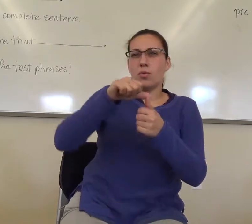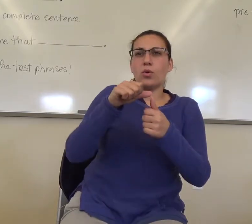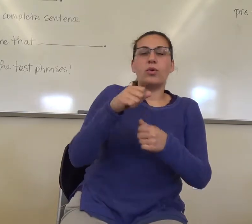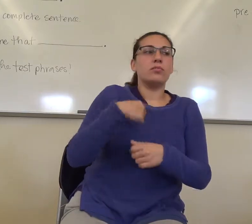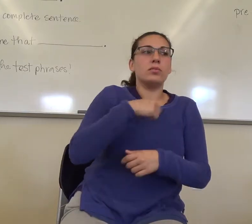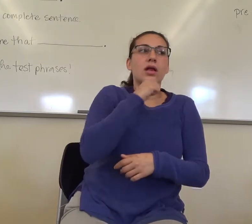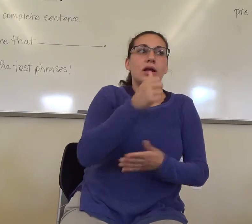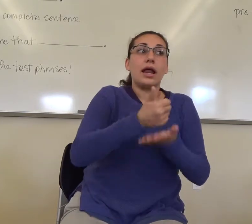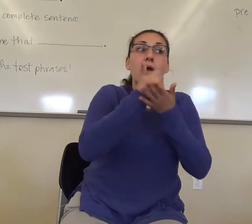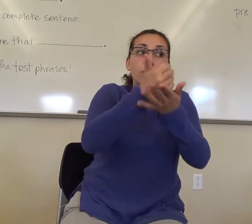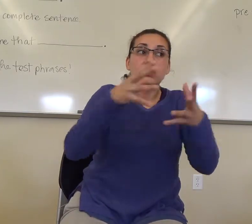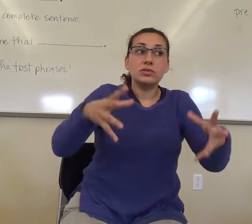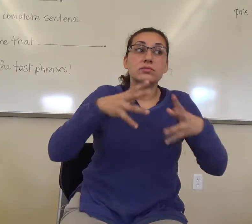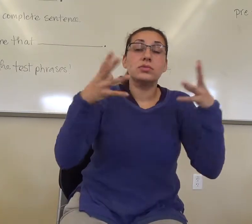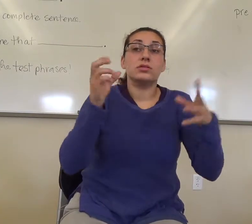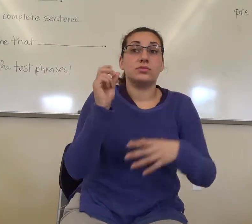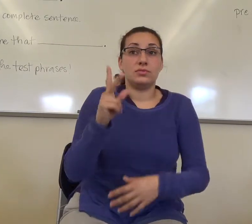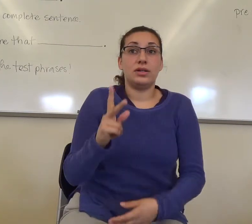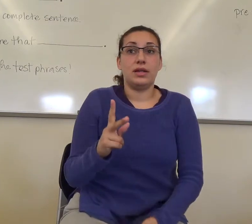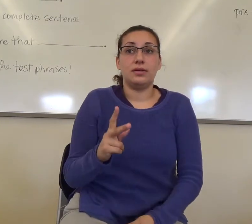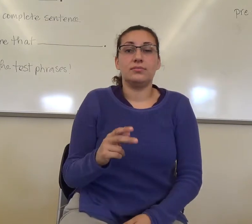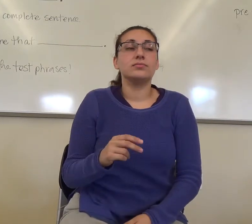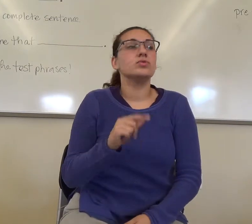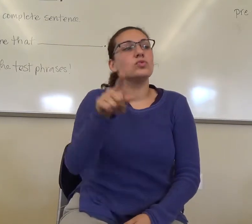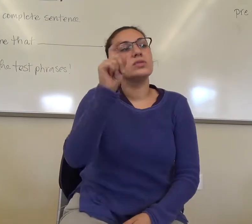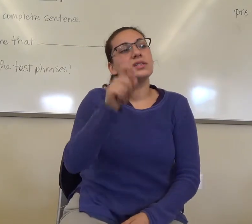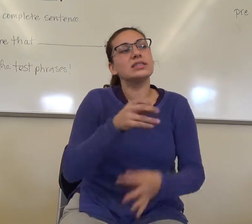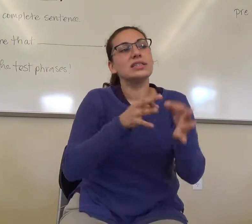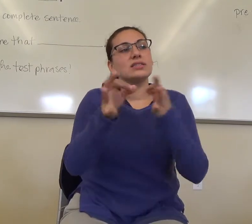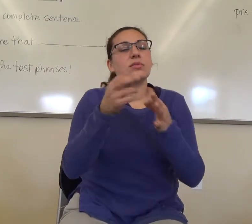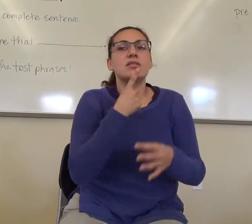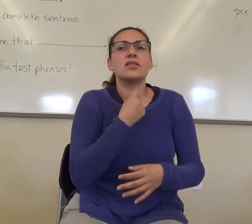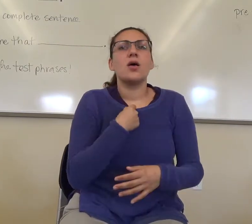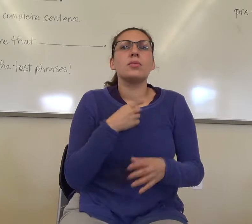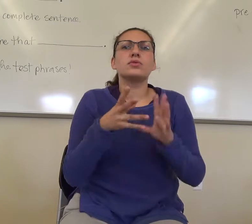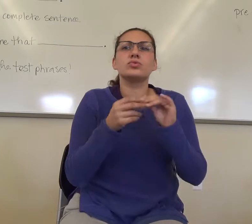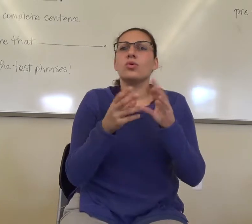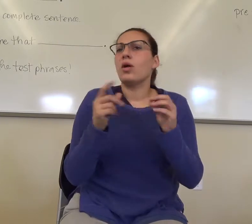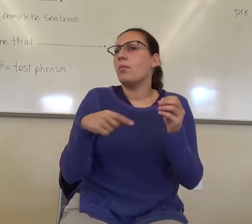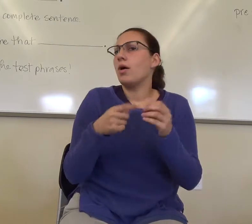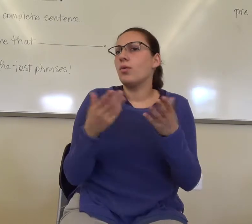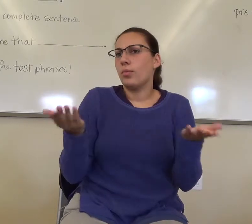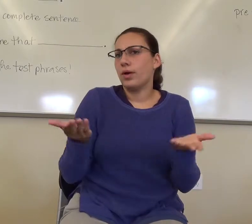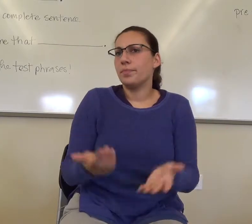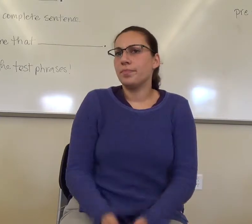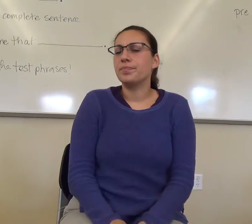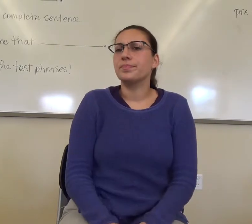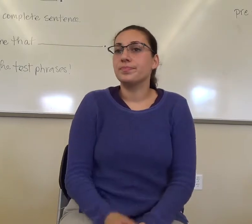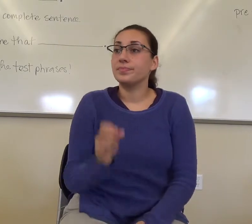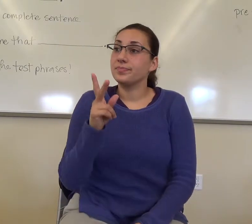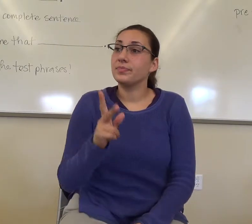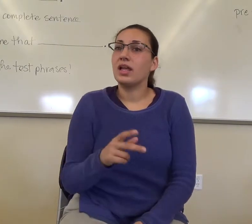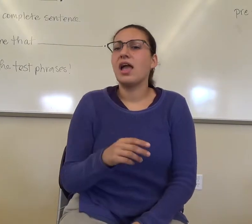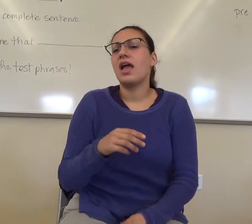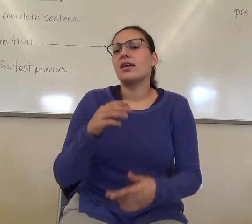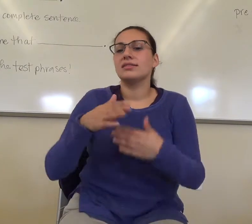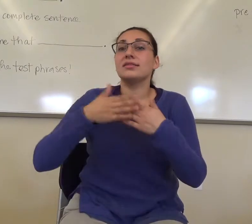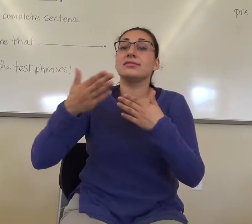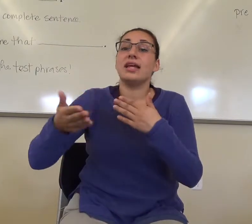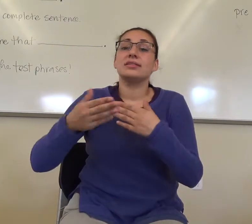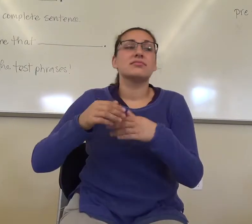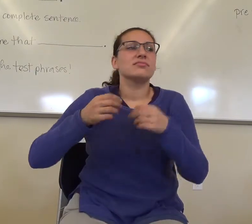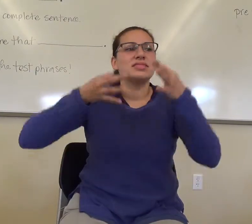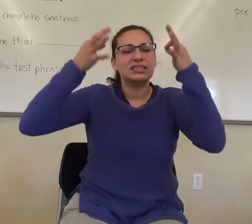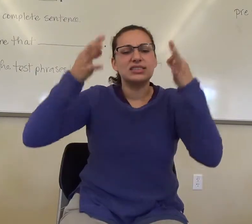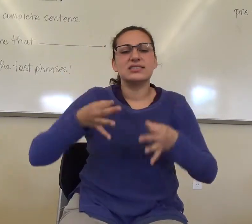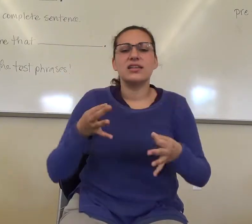So, you're doing your same thing there. Tell me what it's about and then decide what it's trying to